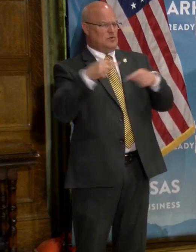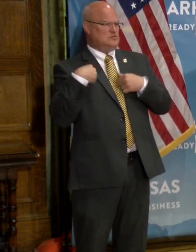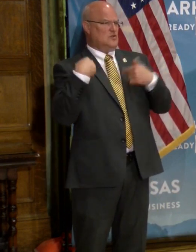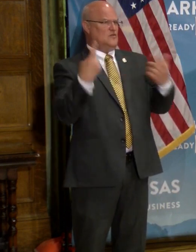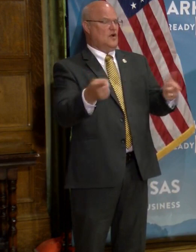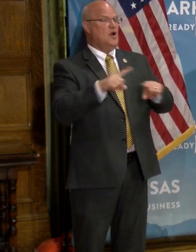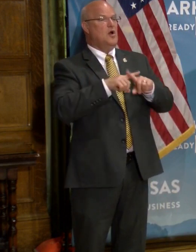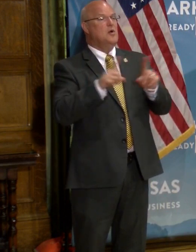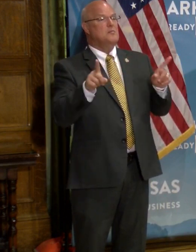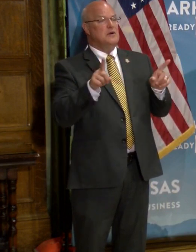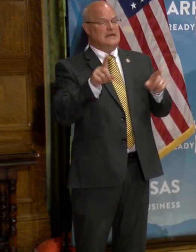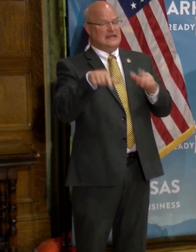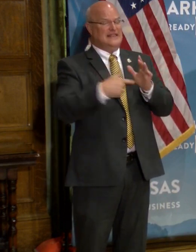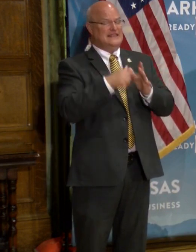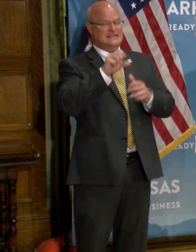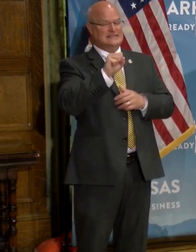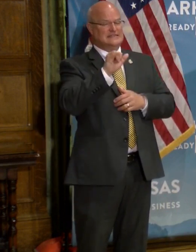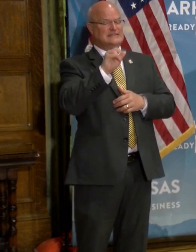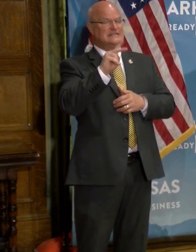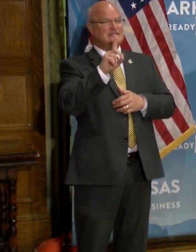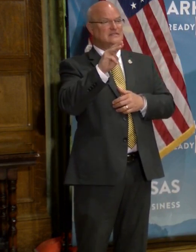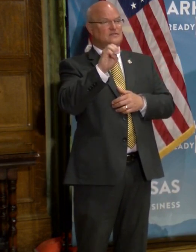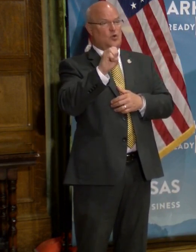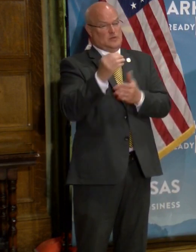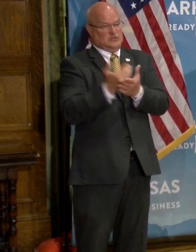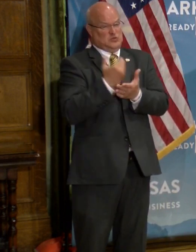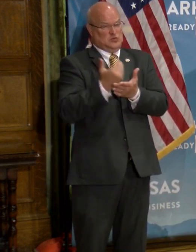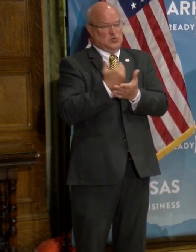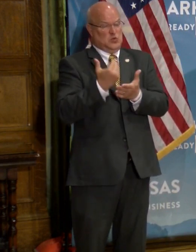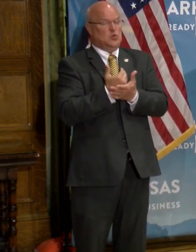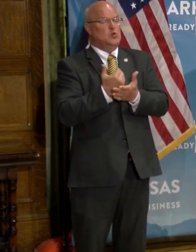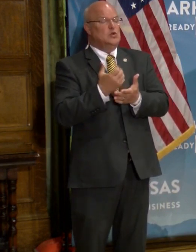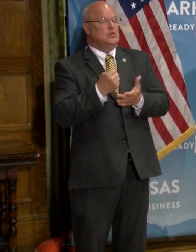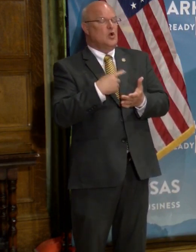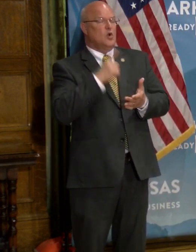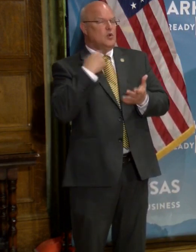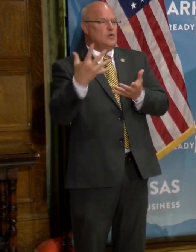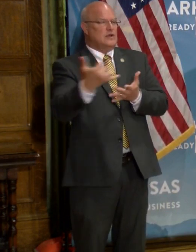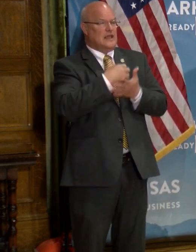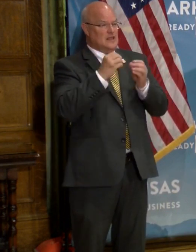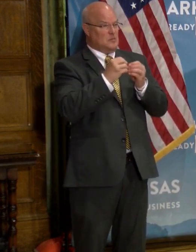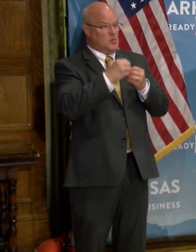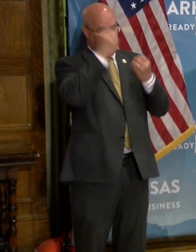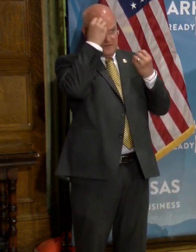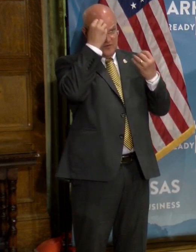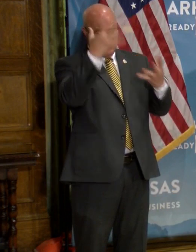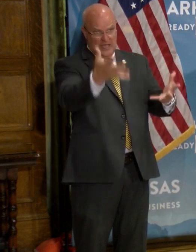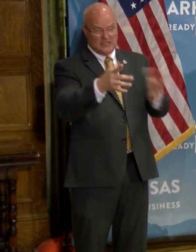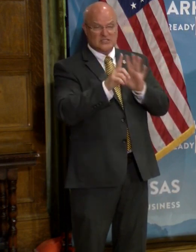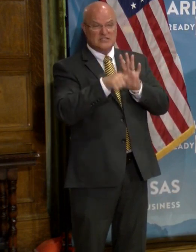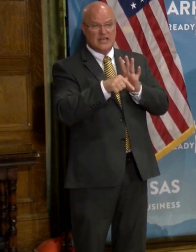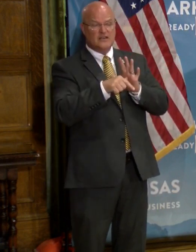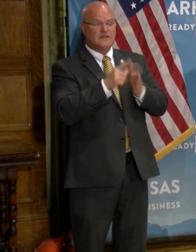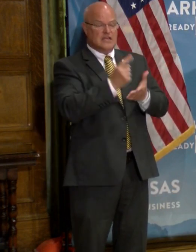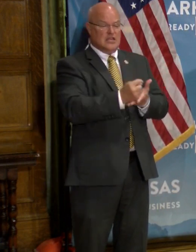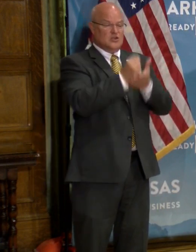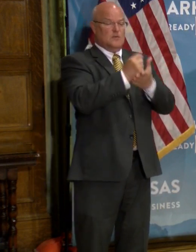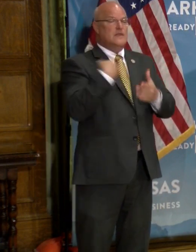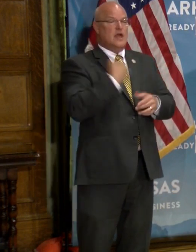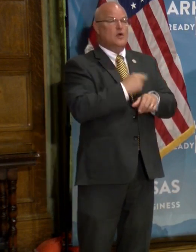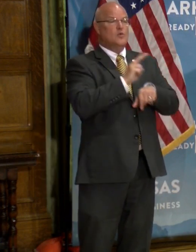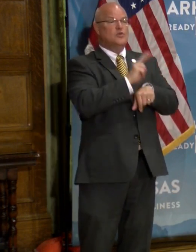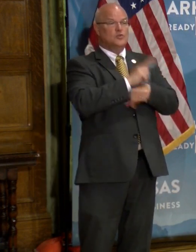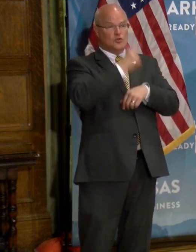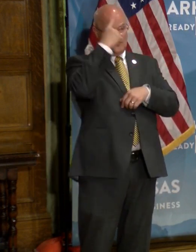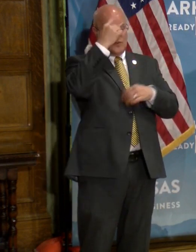the syndrome is relatively new. And so more will be, uh, reported shortly, I'm certain. Um, there is treatment for this. It's the treatment that we use